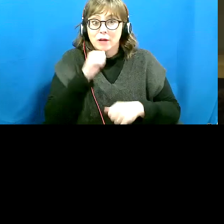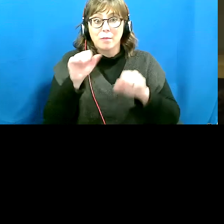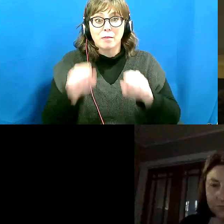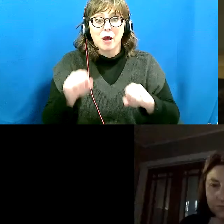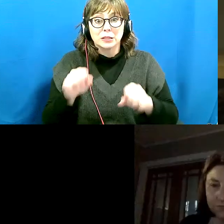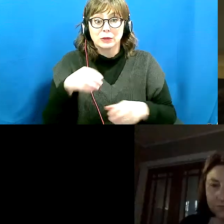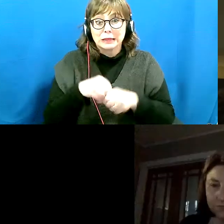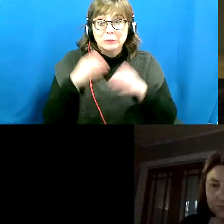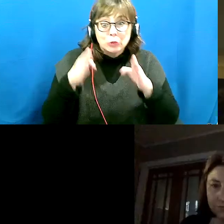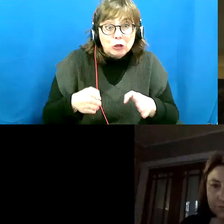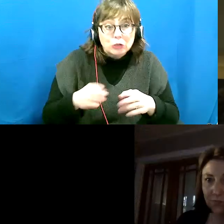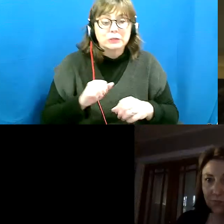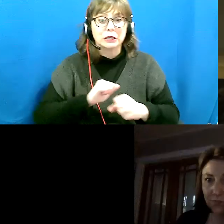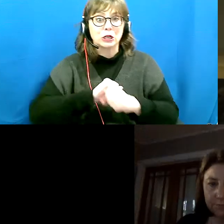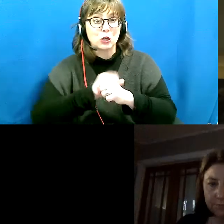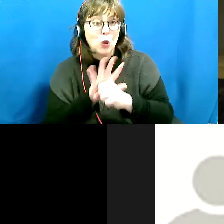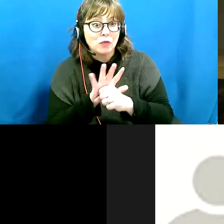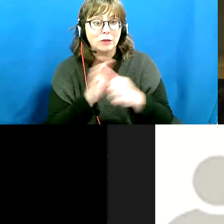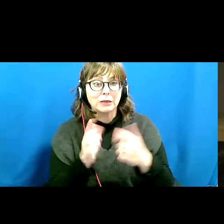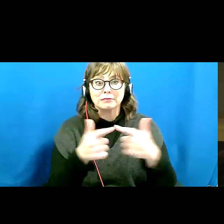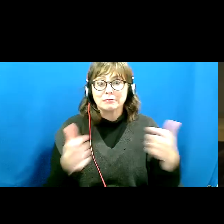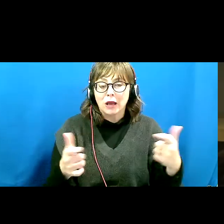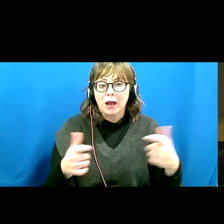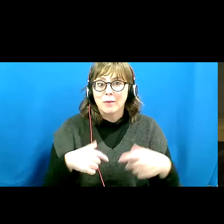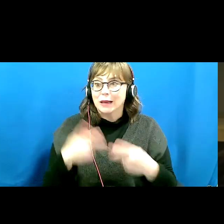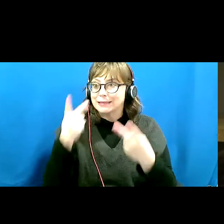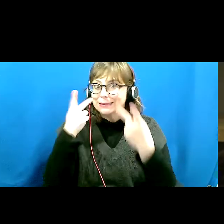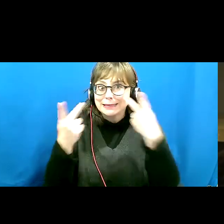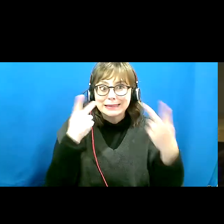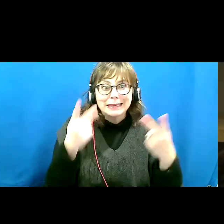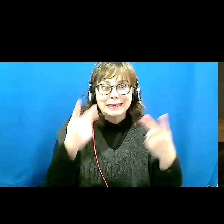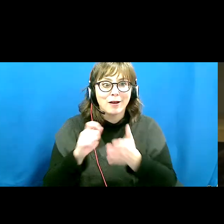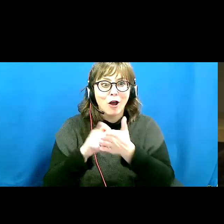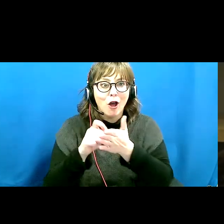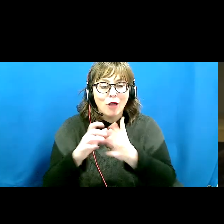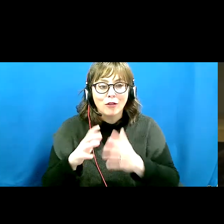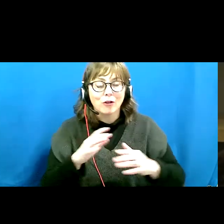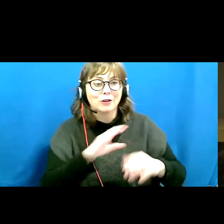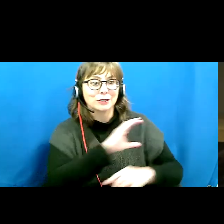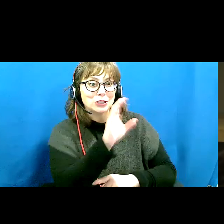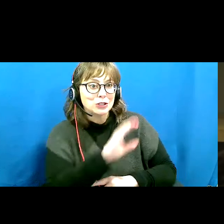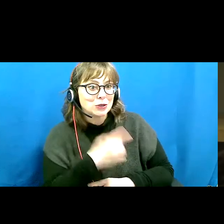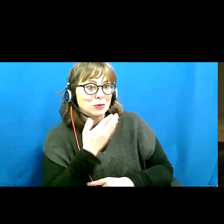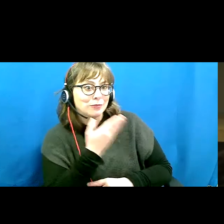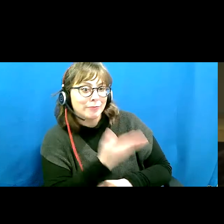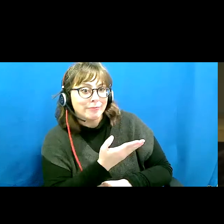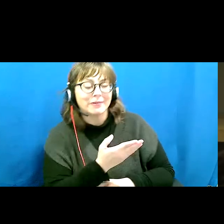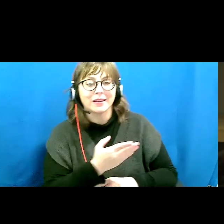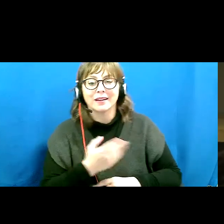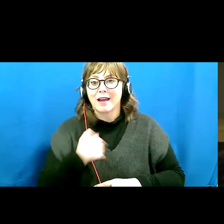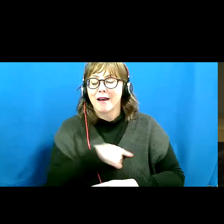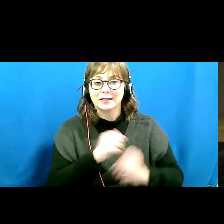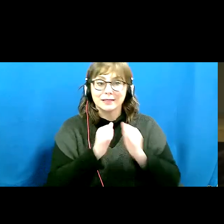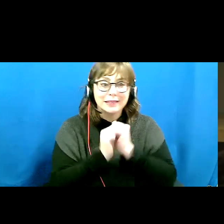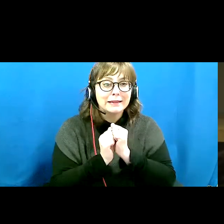of COVID and it's so good to see some of my fellow authors here and online and for us to be together to